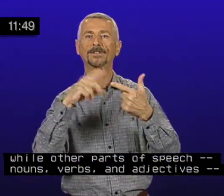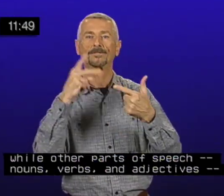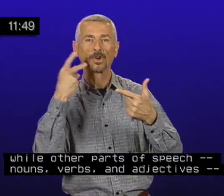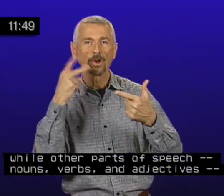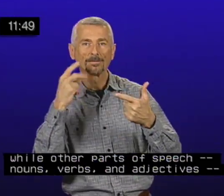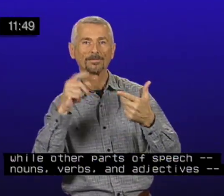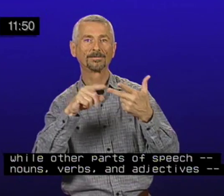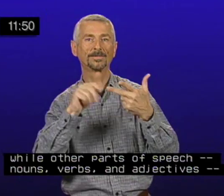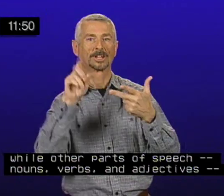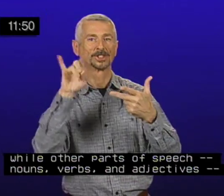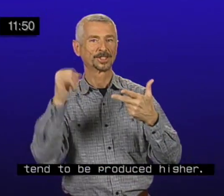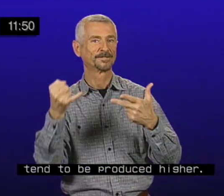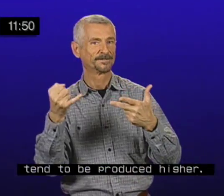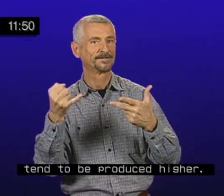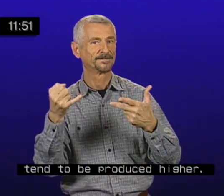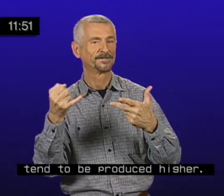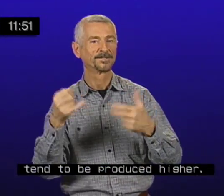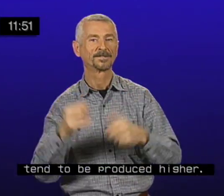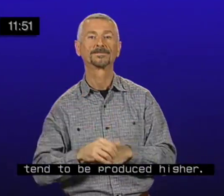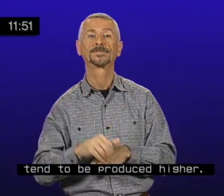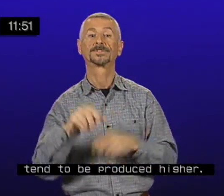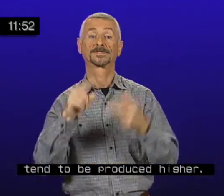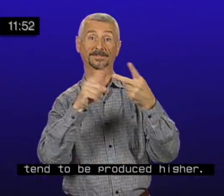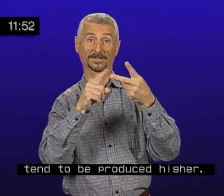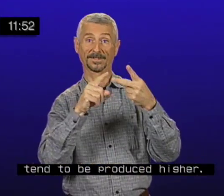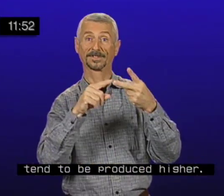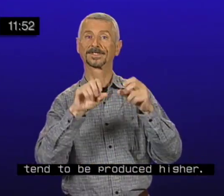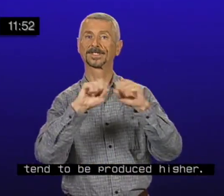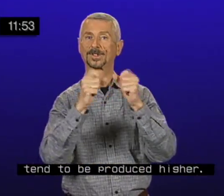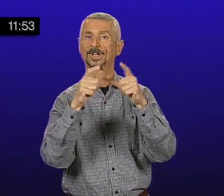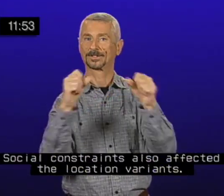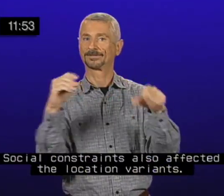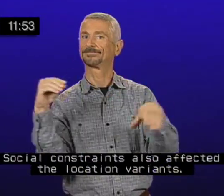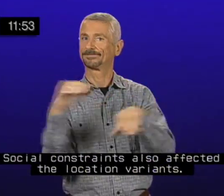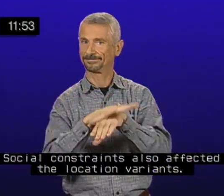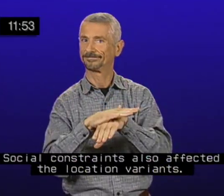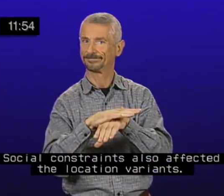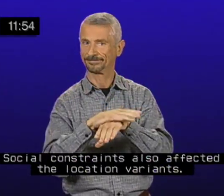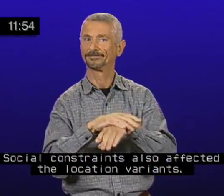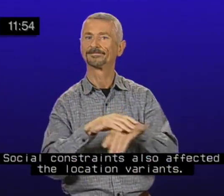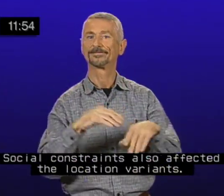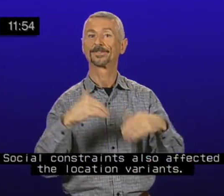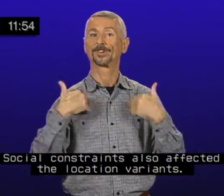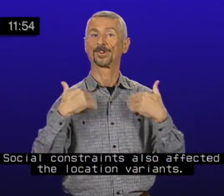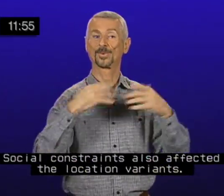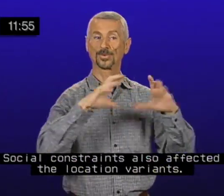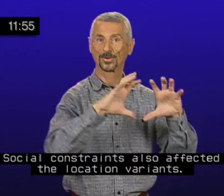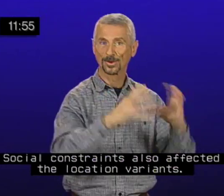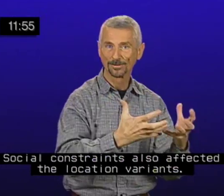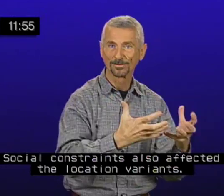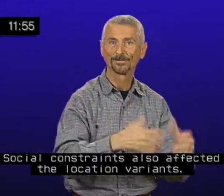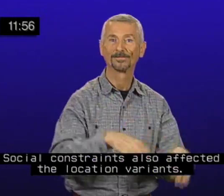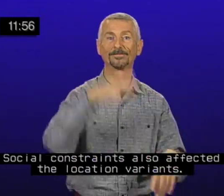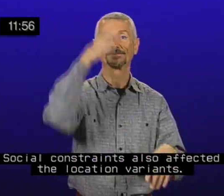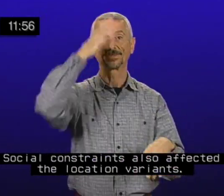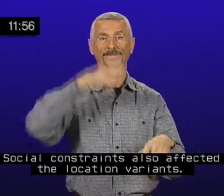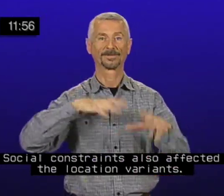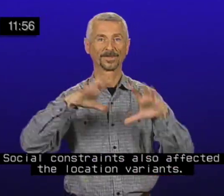adjectives tend to be produced higher. Social constraints also affected the location variants. For groups,